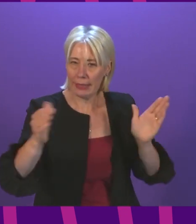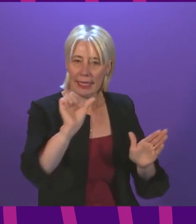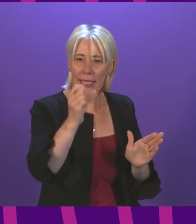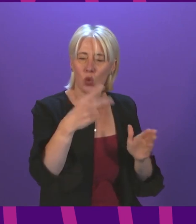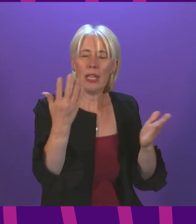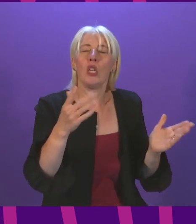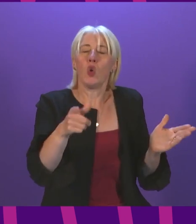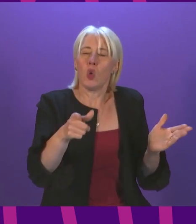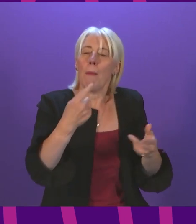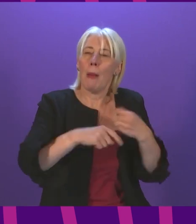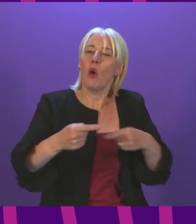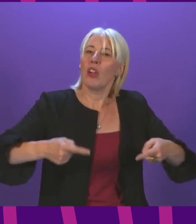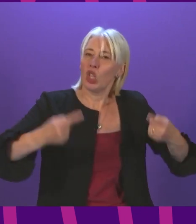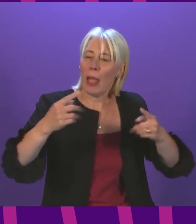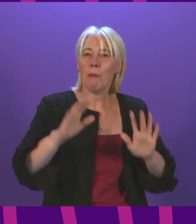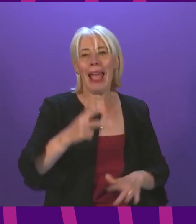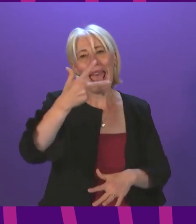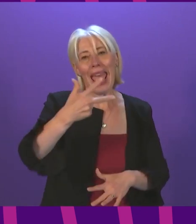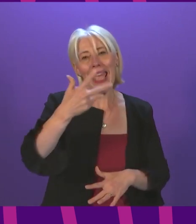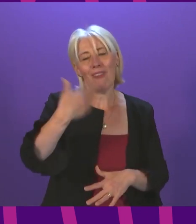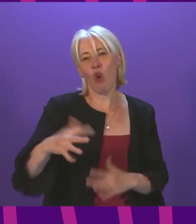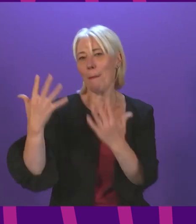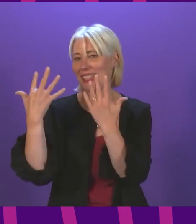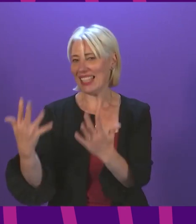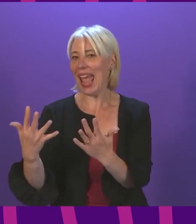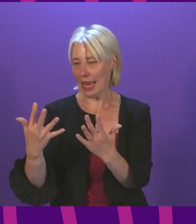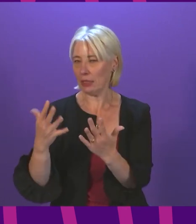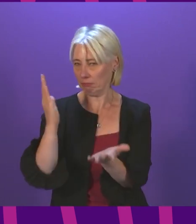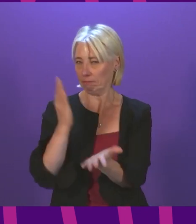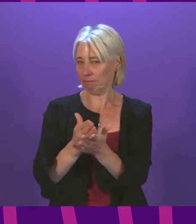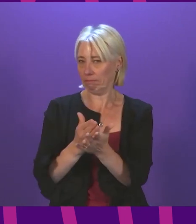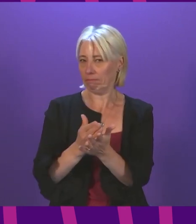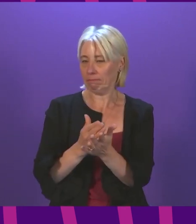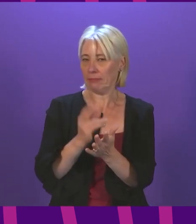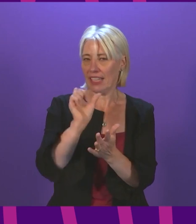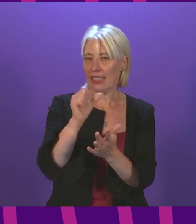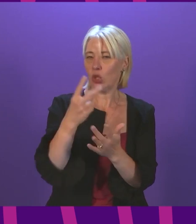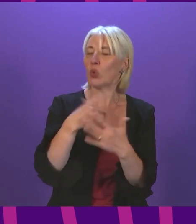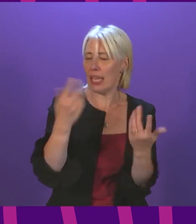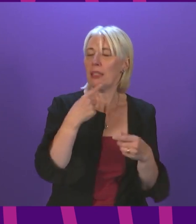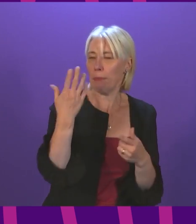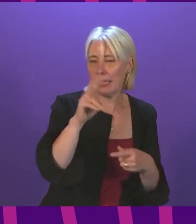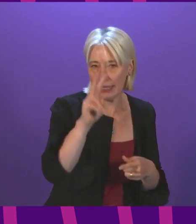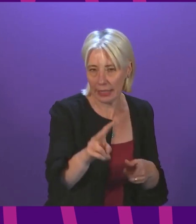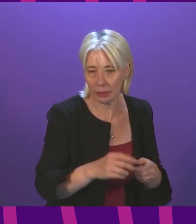but more than 8 out of 10 patients are being seen within that target and the median wait is 43 days